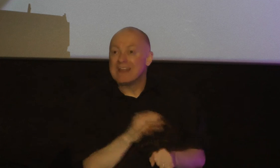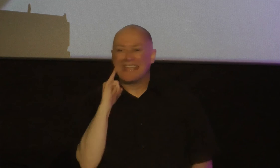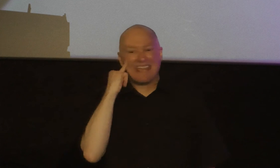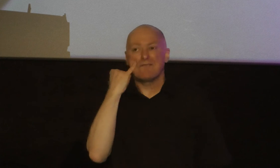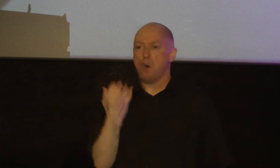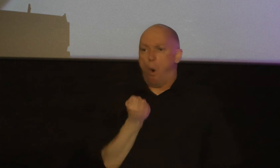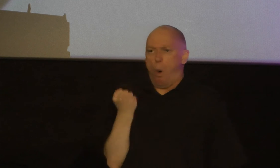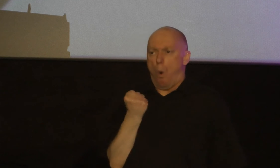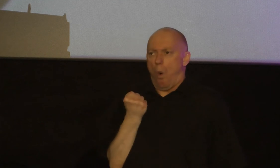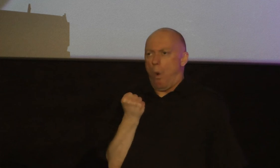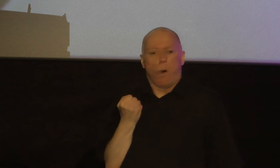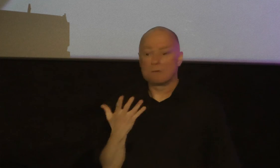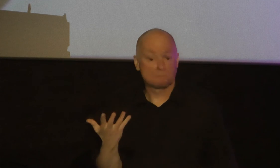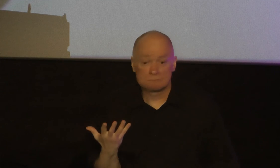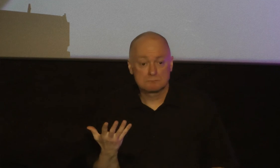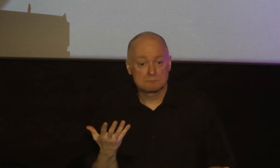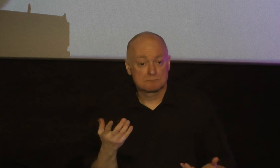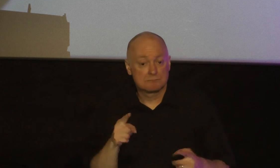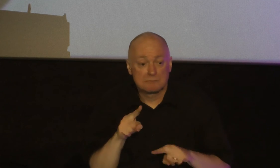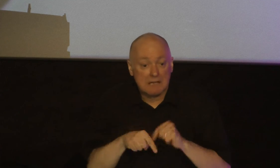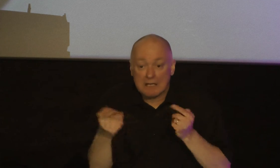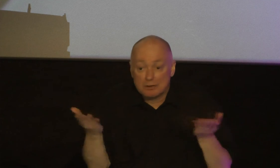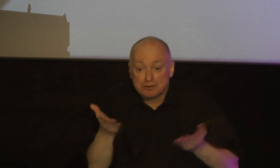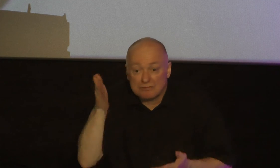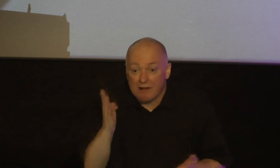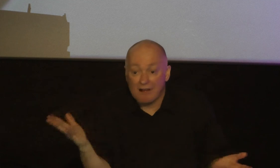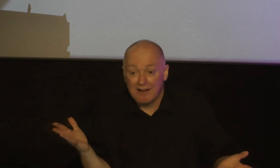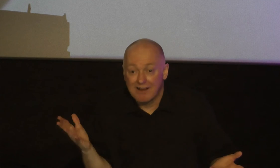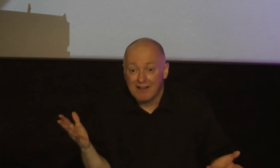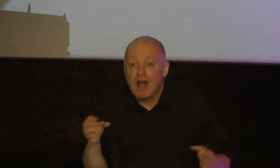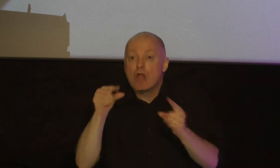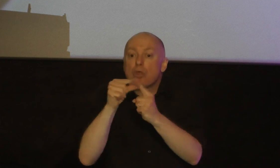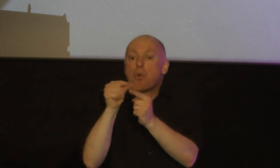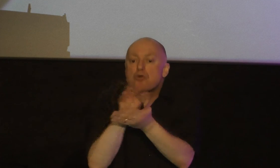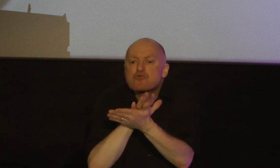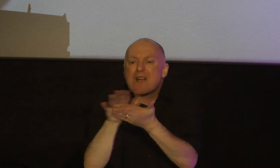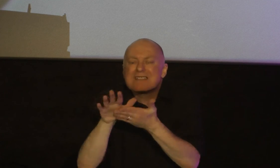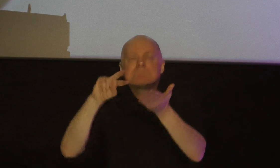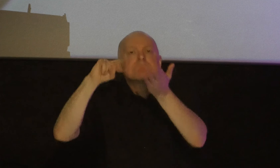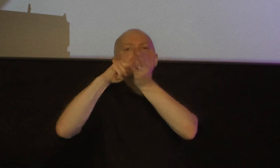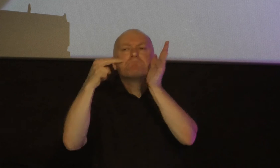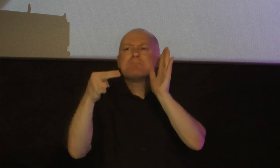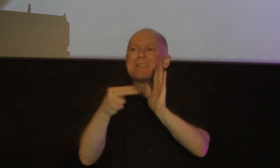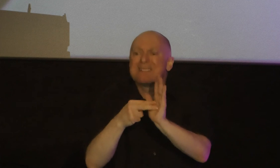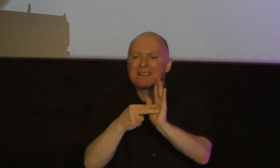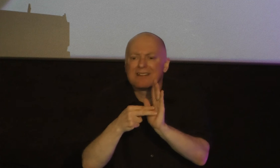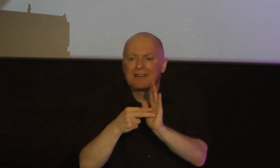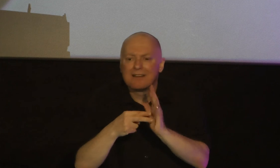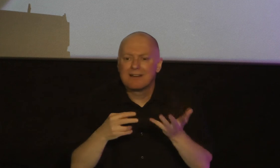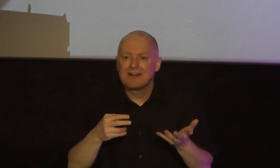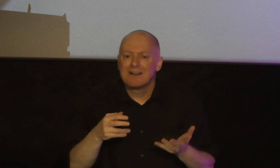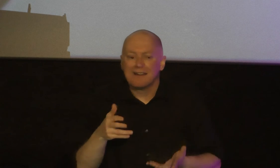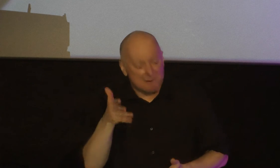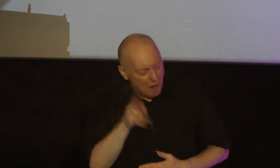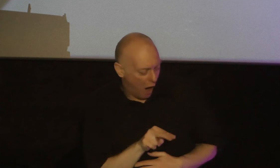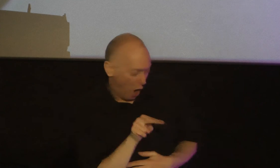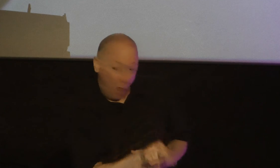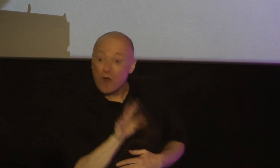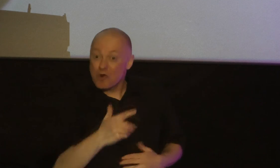never serve the purposes of God the word righteousness here refers to that which is pleasing to God to have an